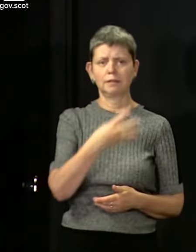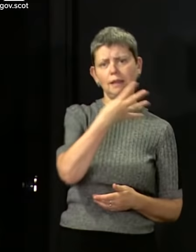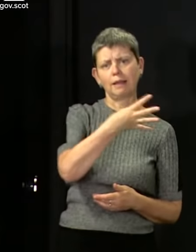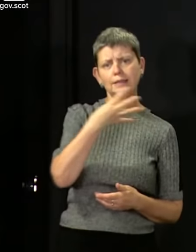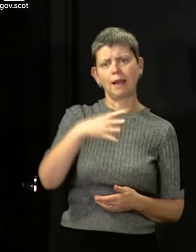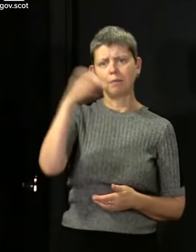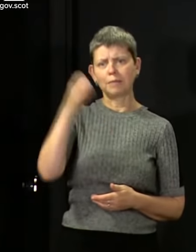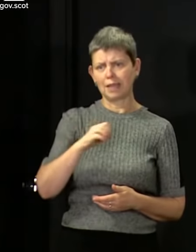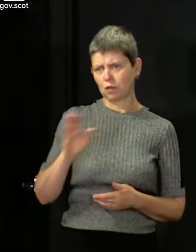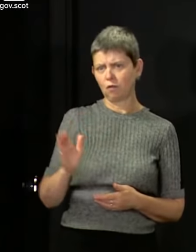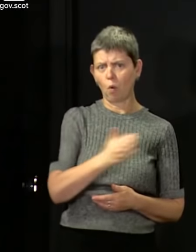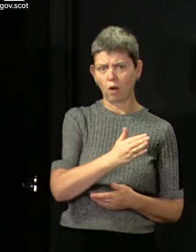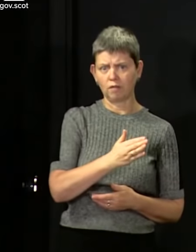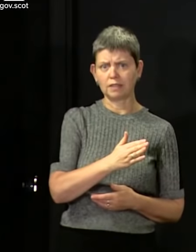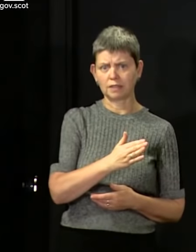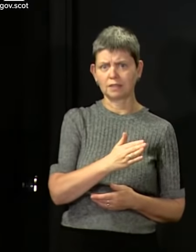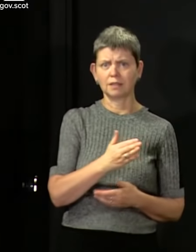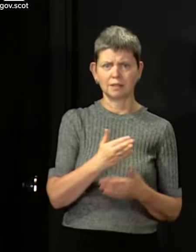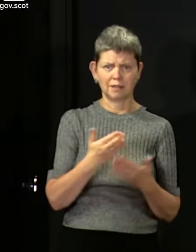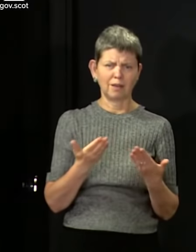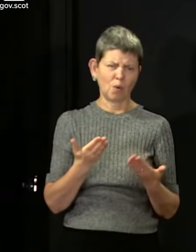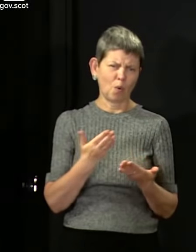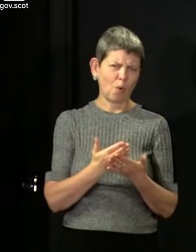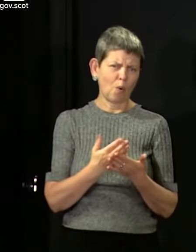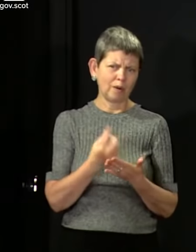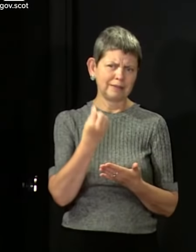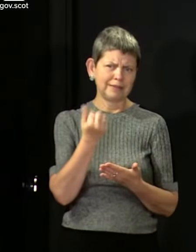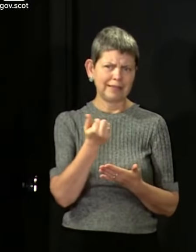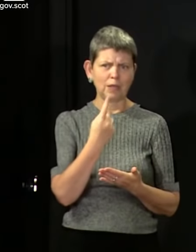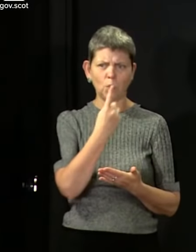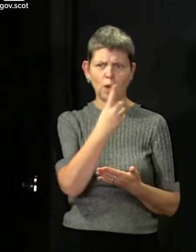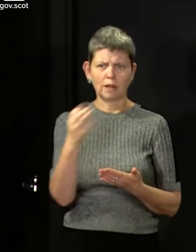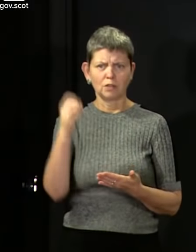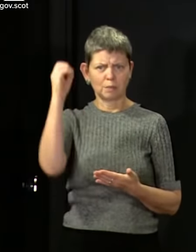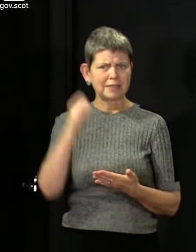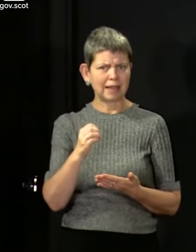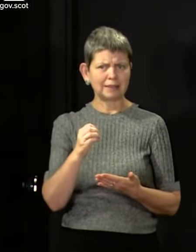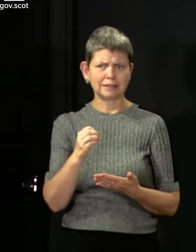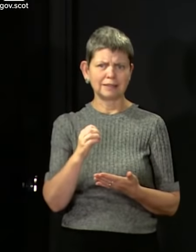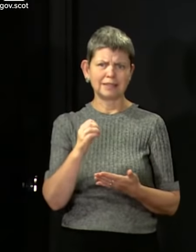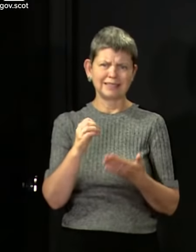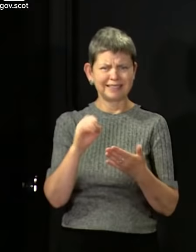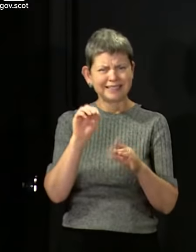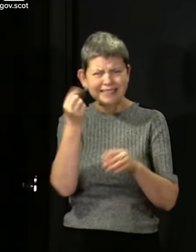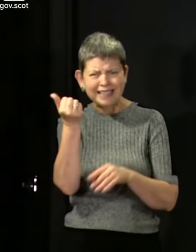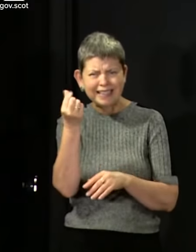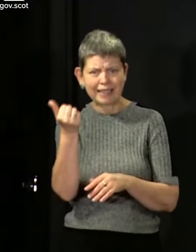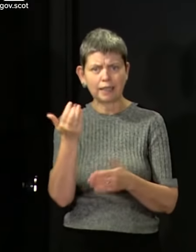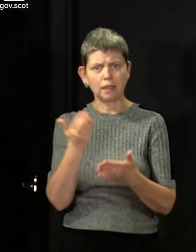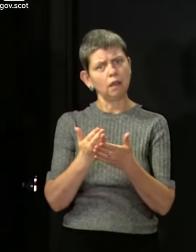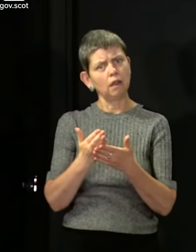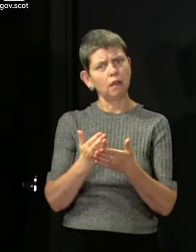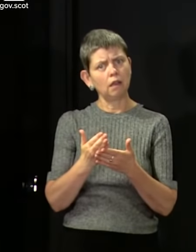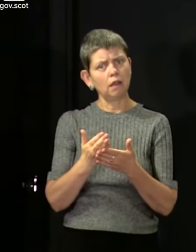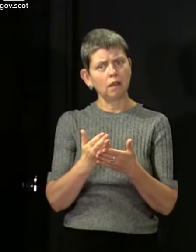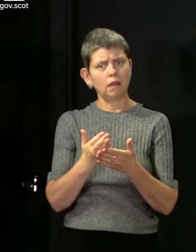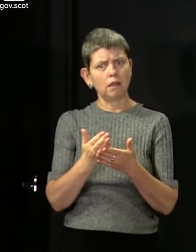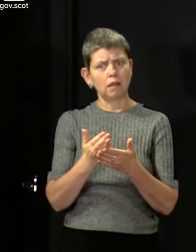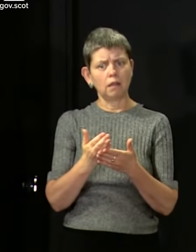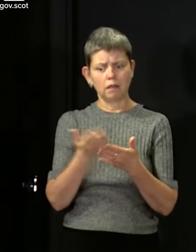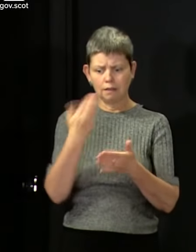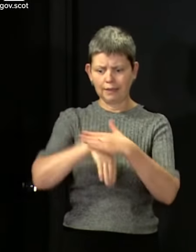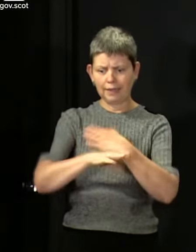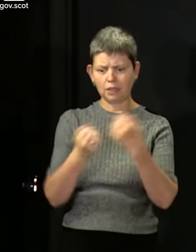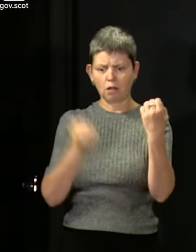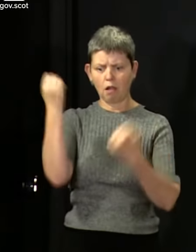I suspect this is true for as close to 100% as anything we'll get of the population. When I get into a car, I don't put my